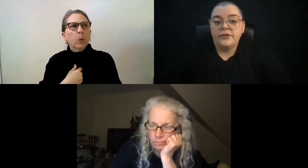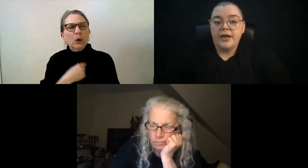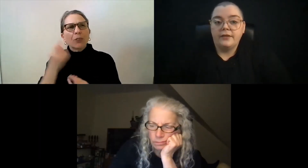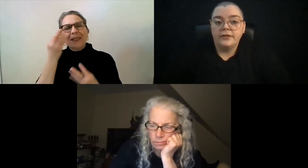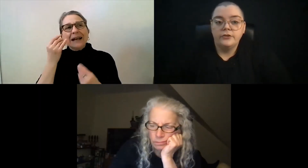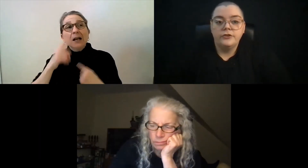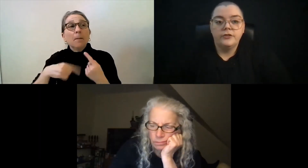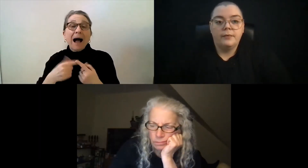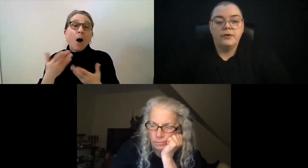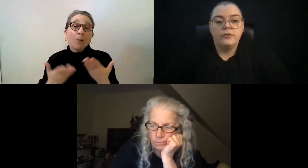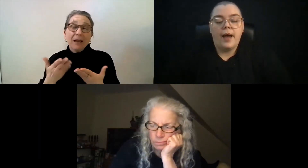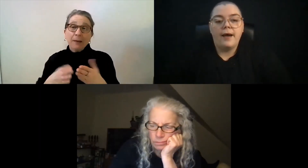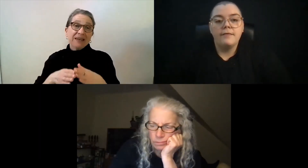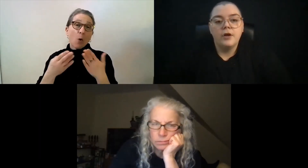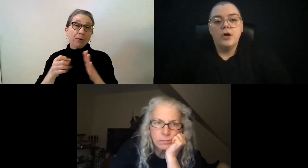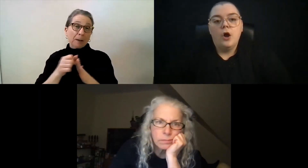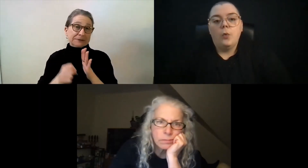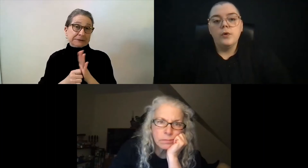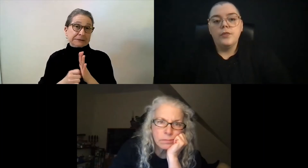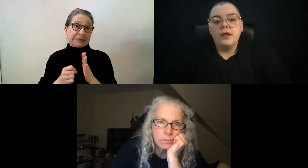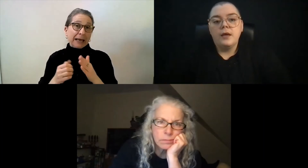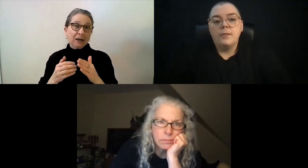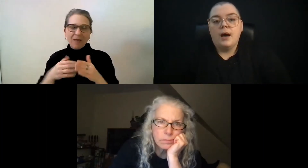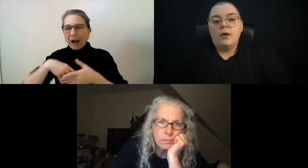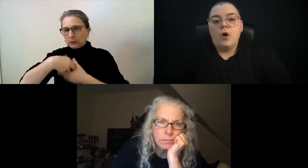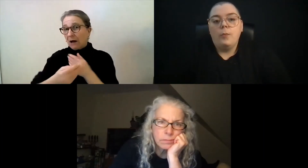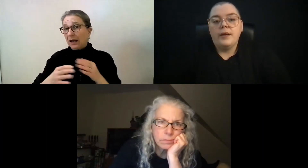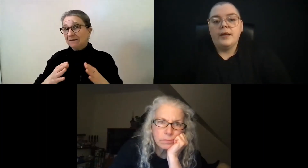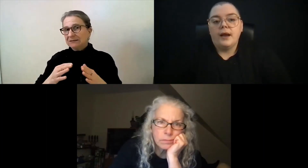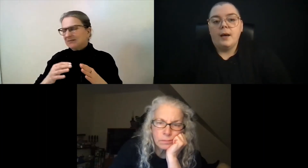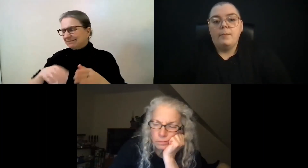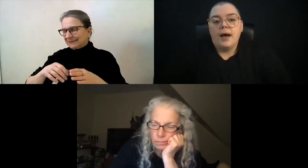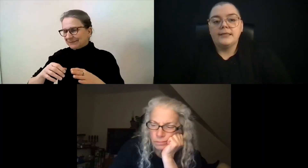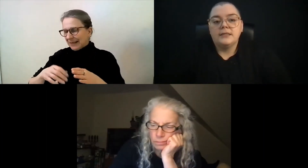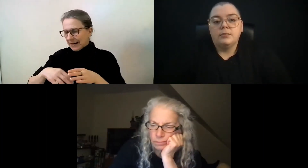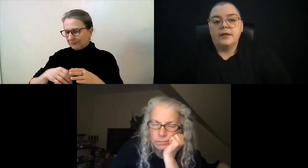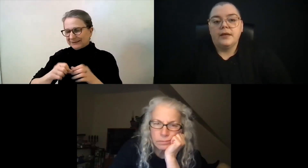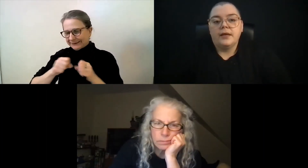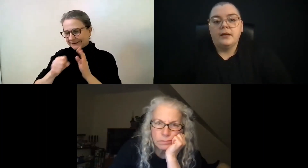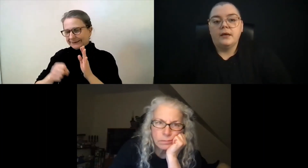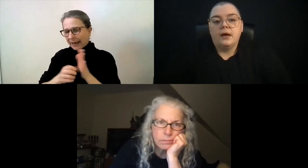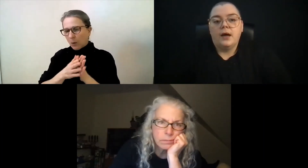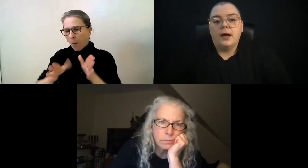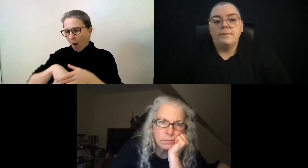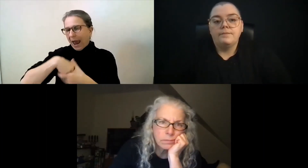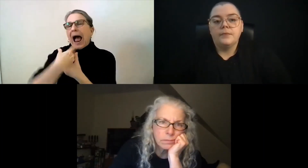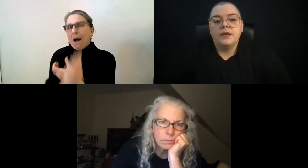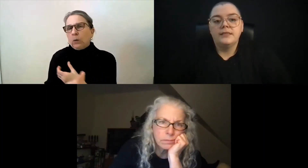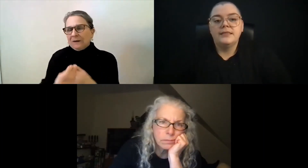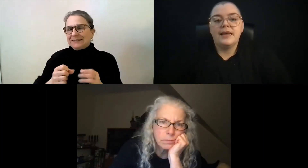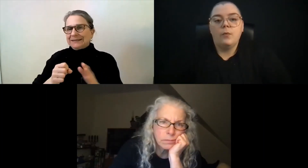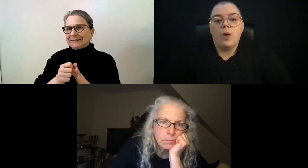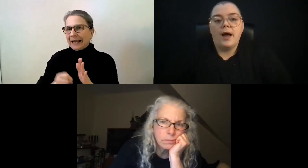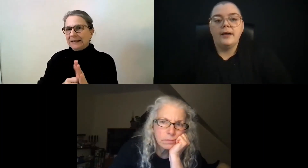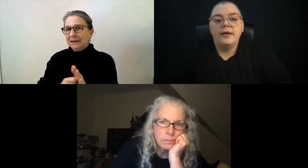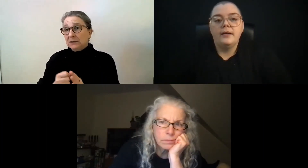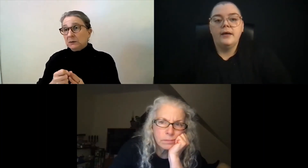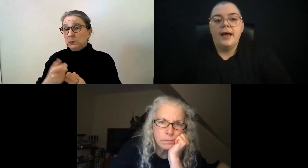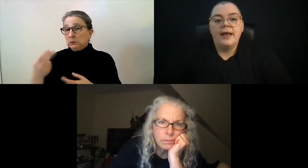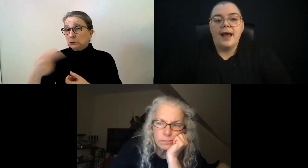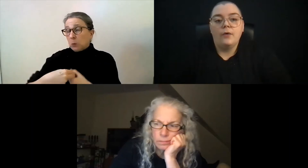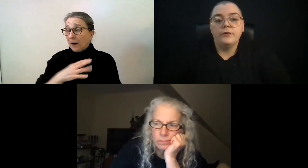is another challenge that we do have. We're thinking about opening it up possibly statewide